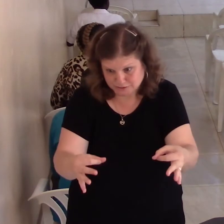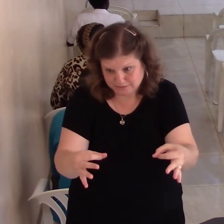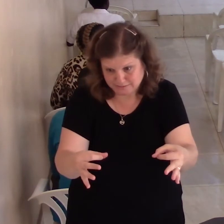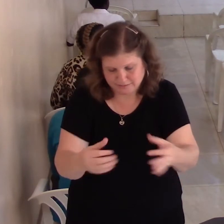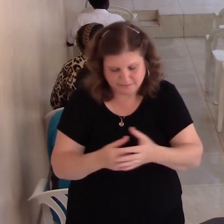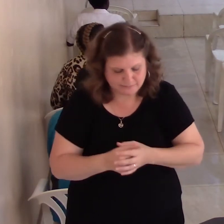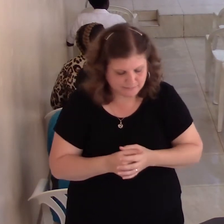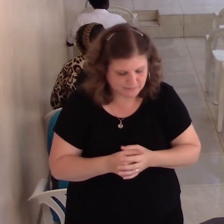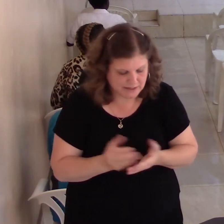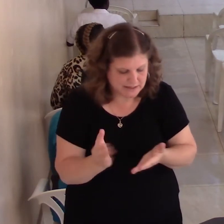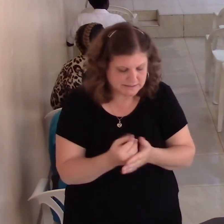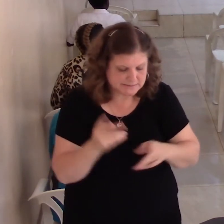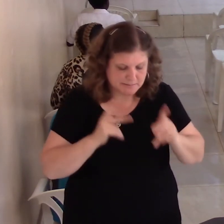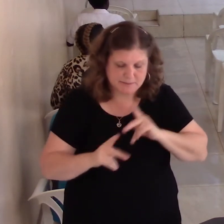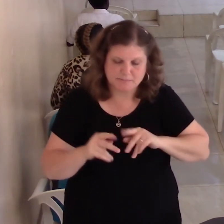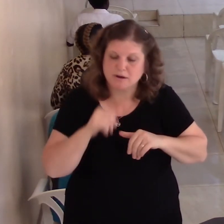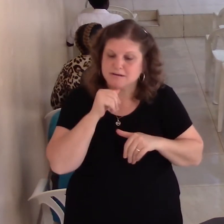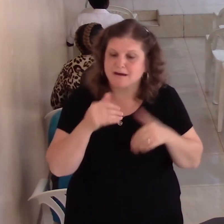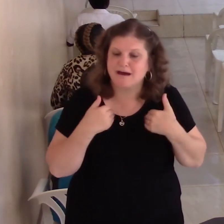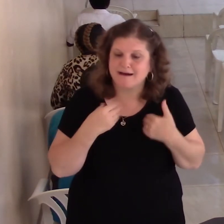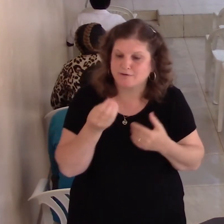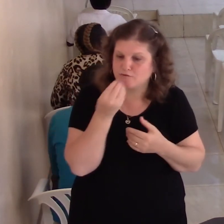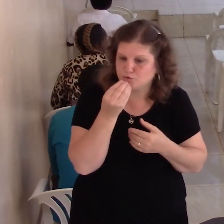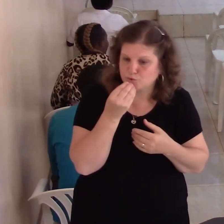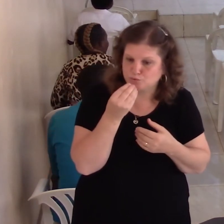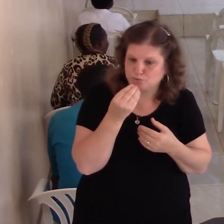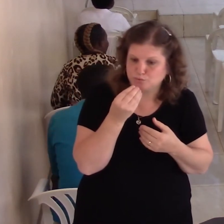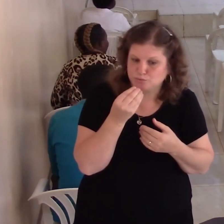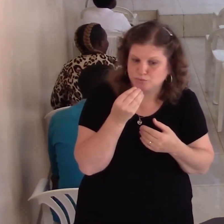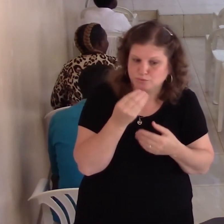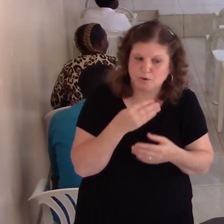There are some who have no home. We to praise the Lord.